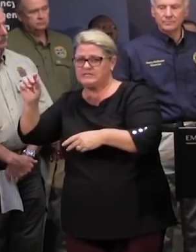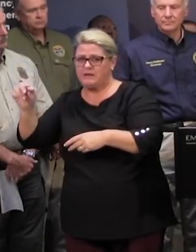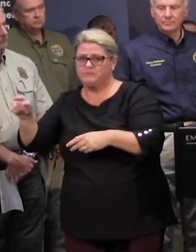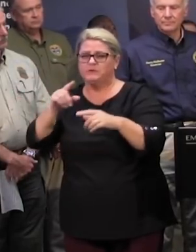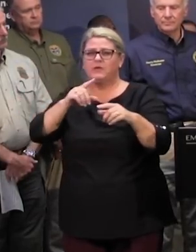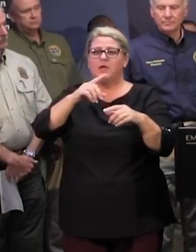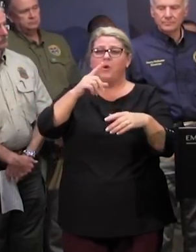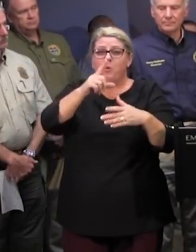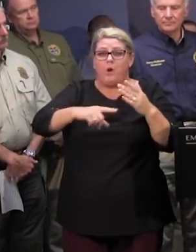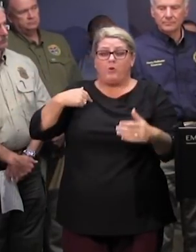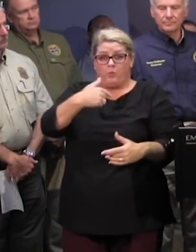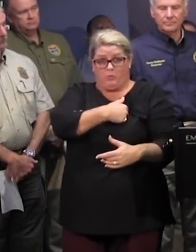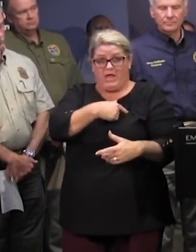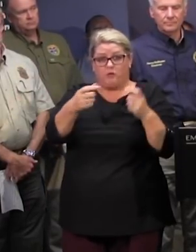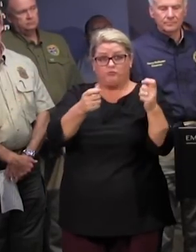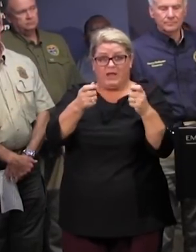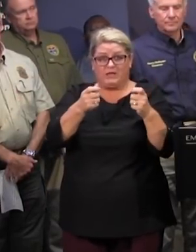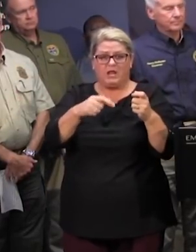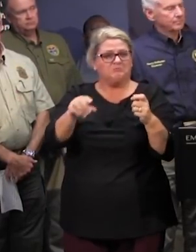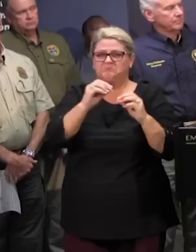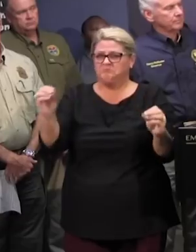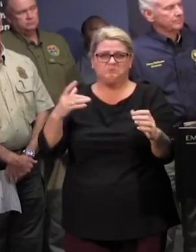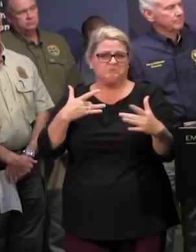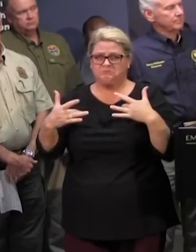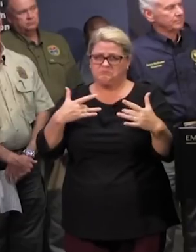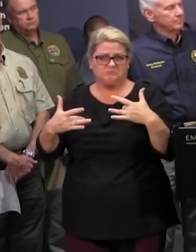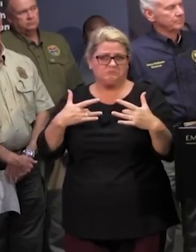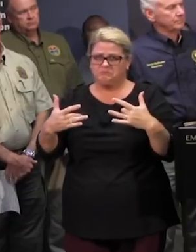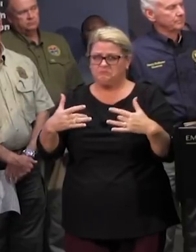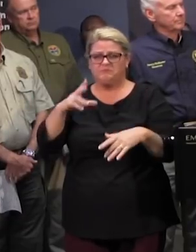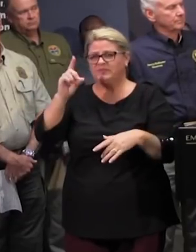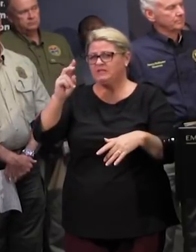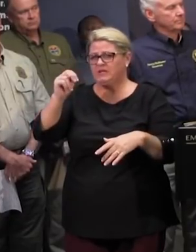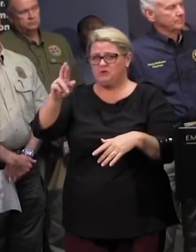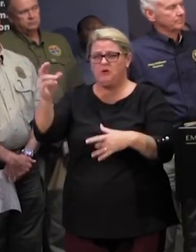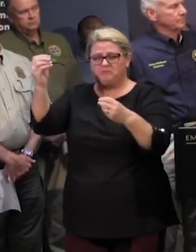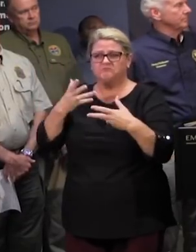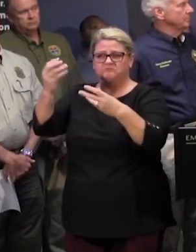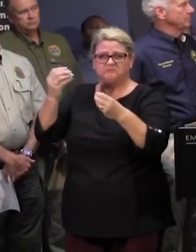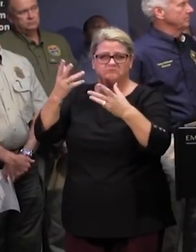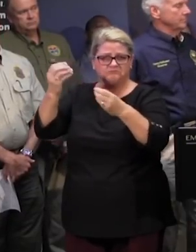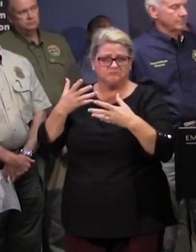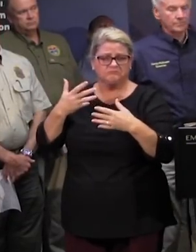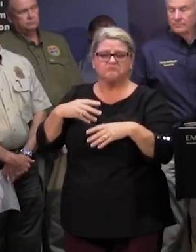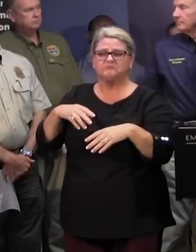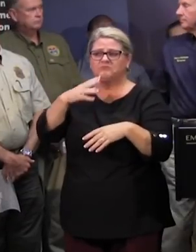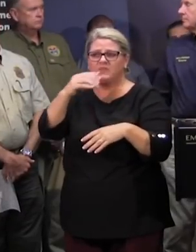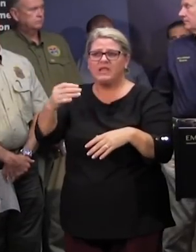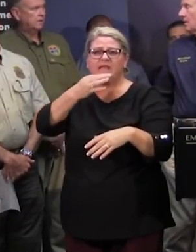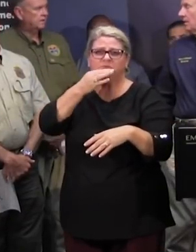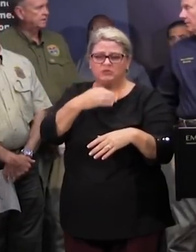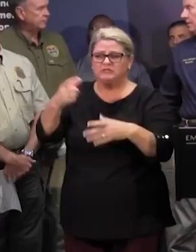any concerns at this point but we're continuing to evaluate based on data provided by dnr and our own uh in-house experts